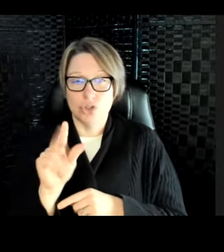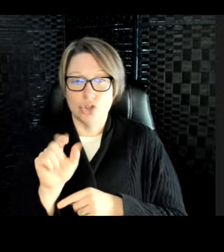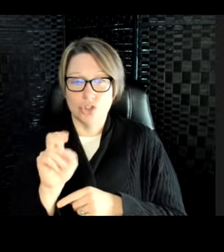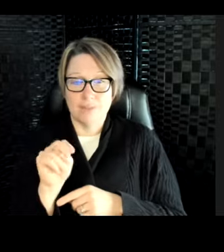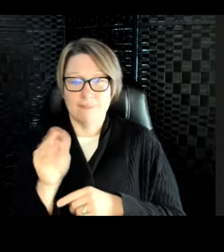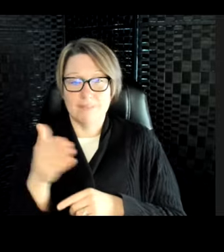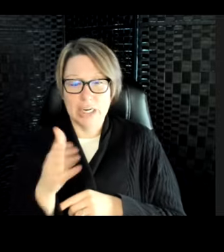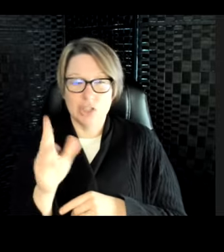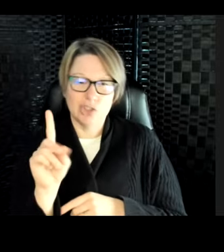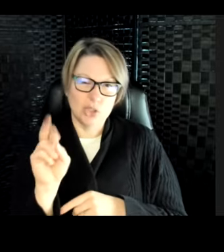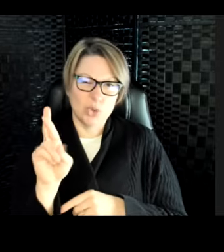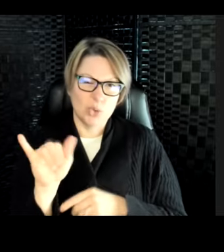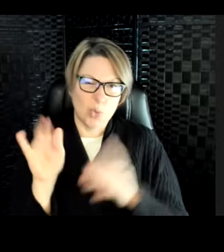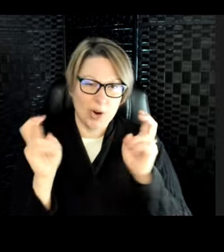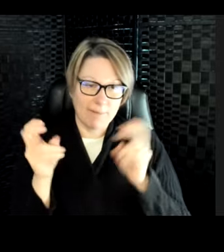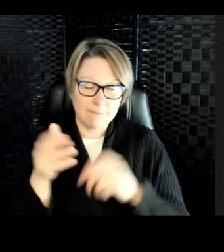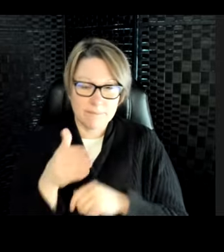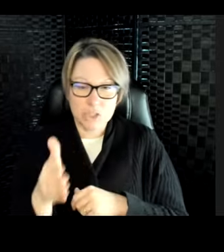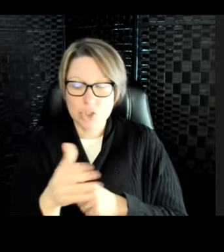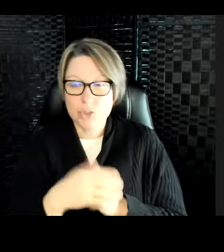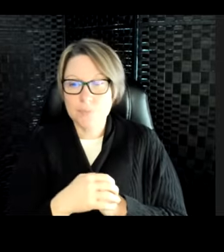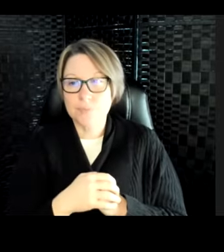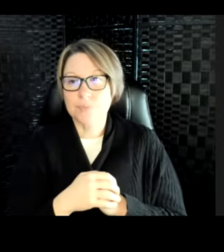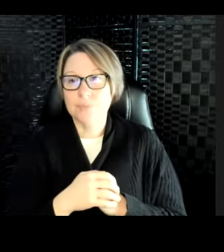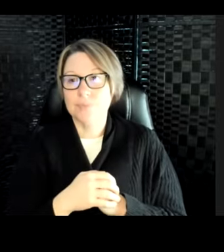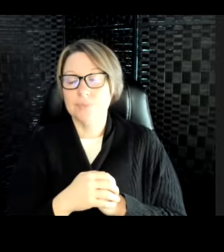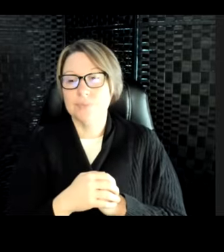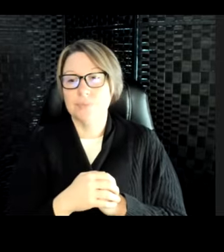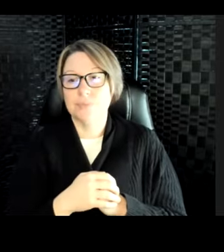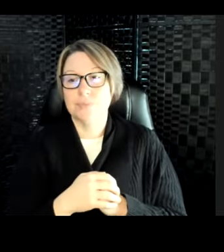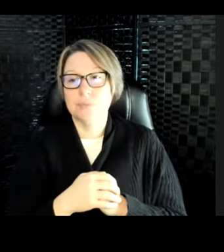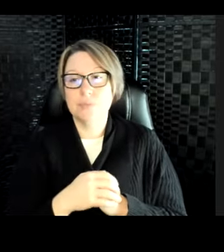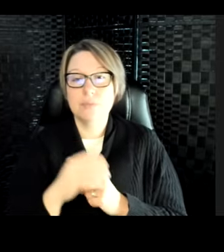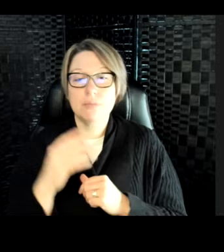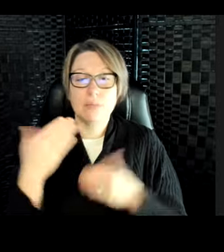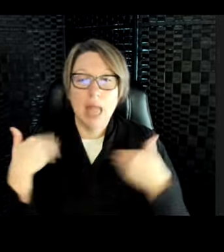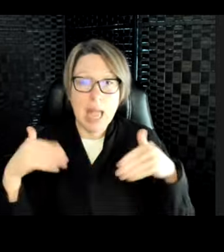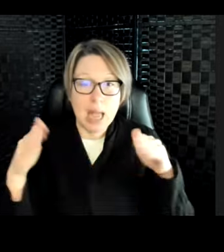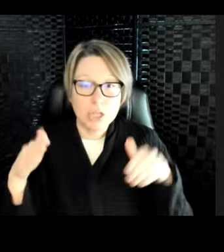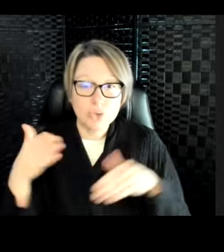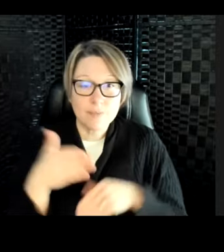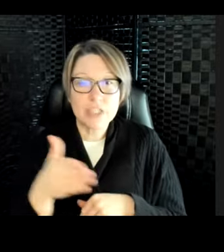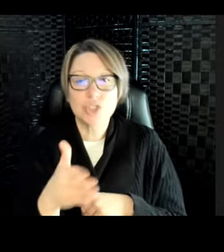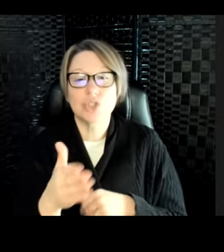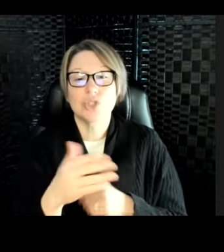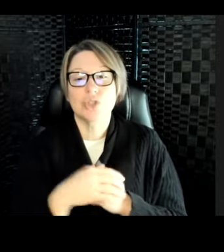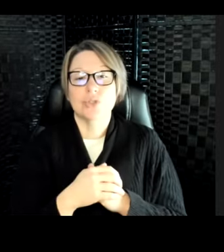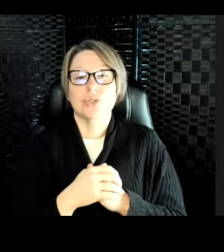And there are a bunch of different, there's angelfish, there's moorish idol,